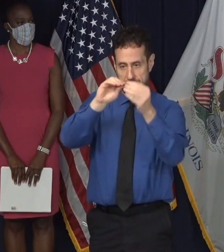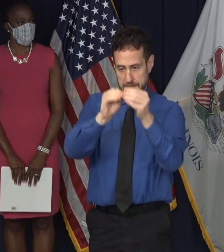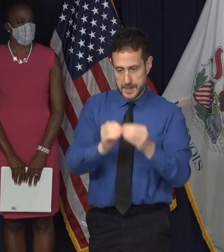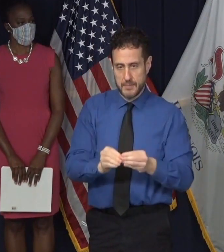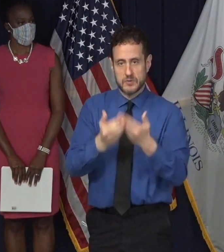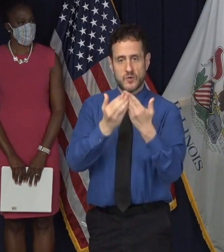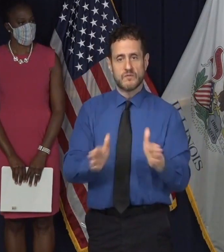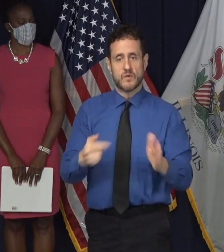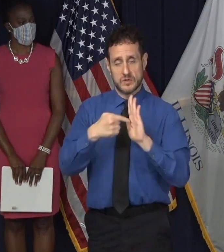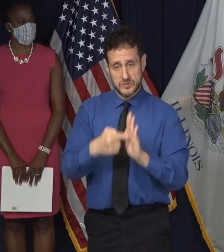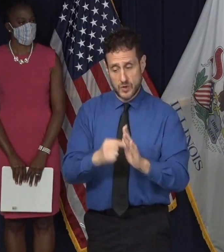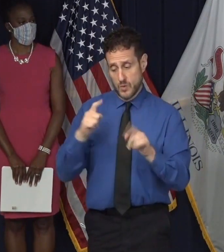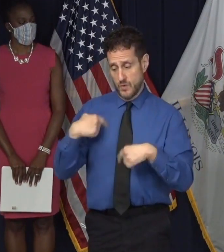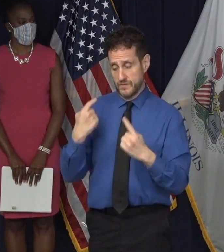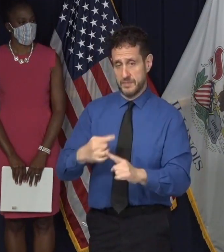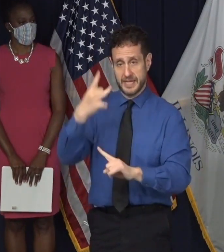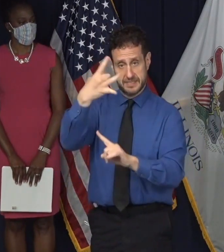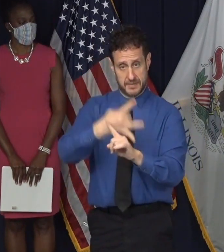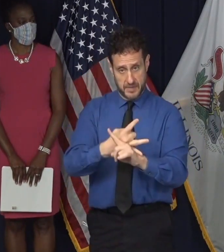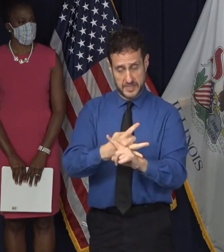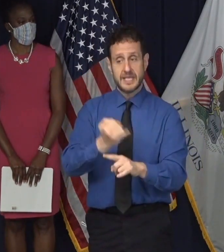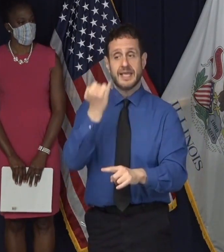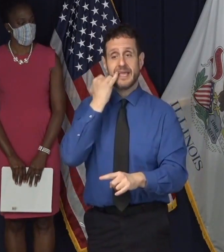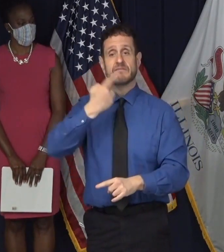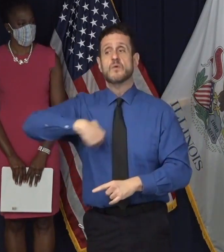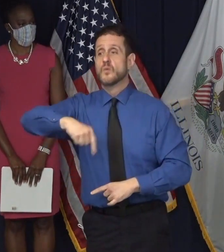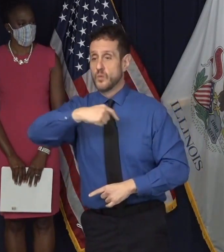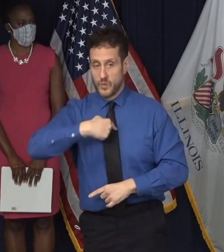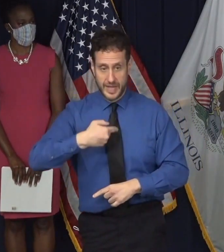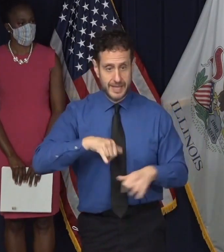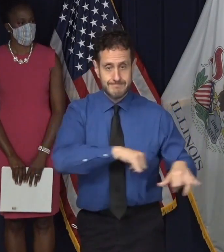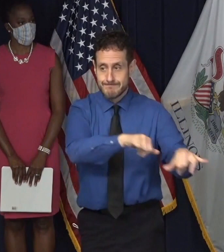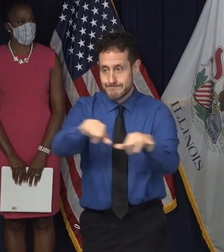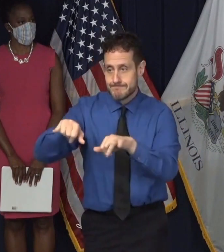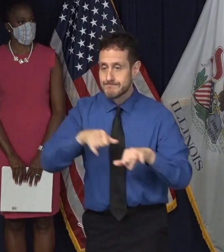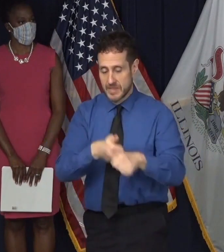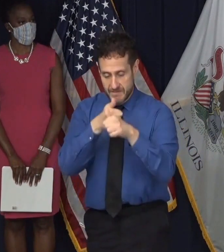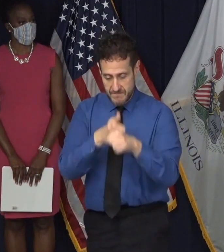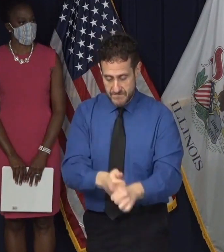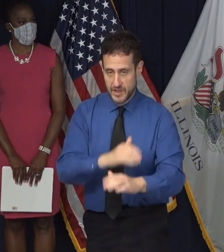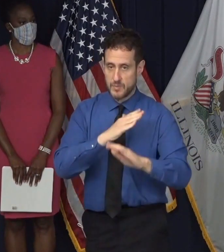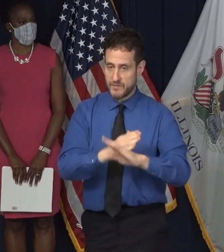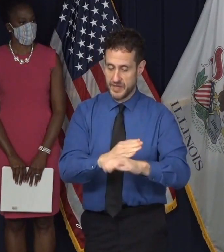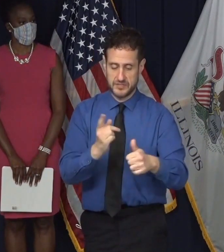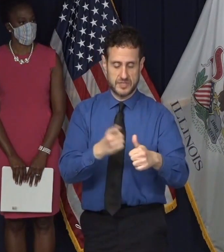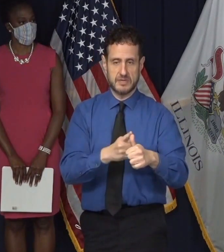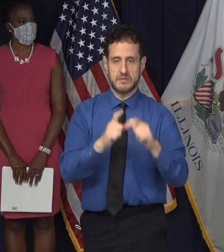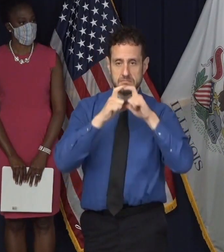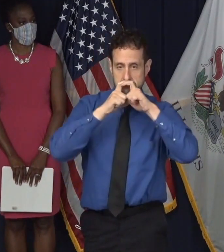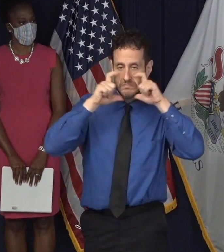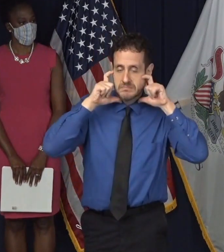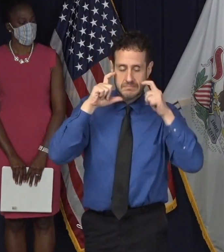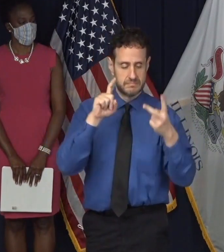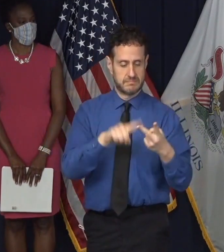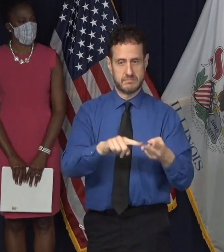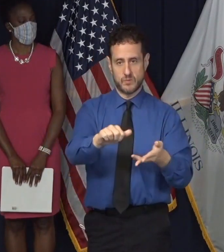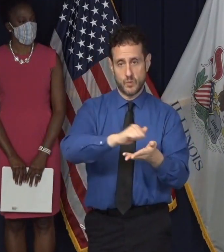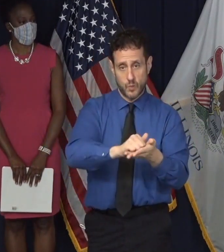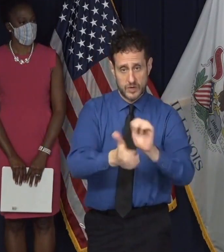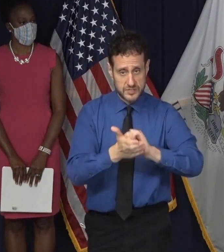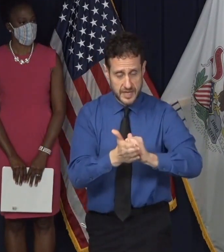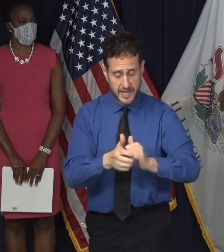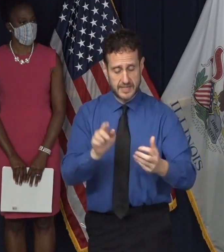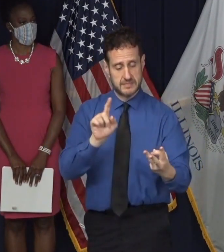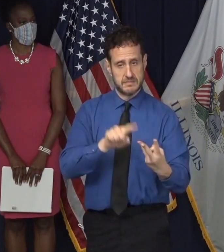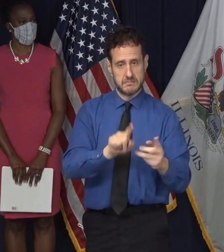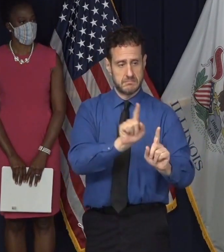that in the past eight months that when we as a community are able to follow prevention steps such as wearing a face mask, washing our hands, and